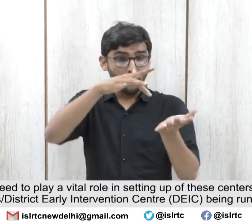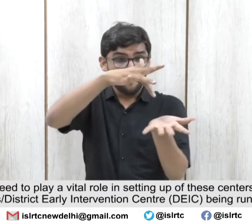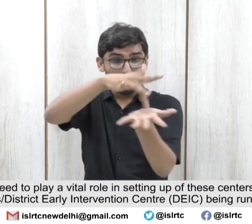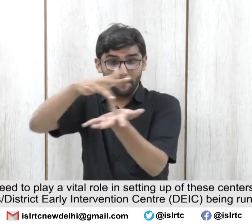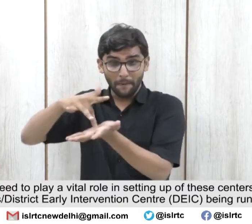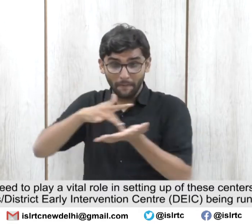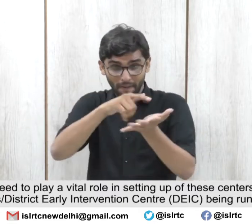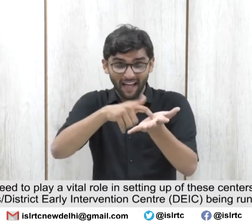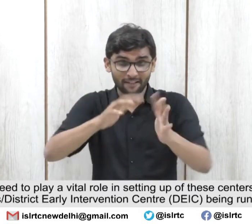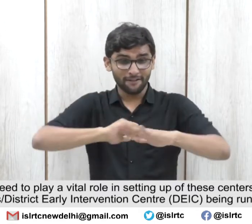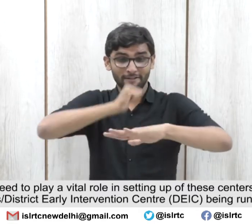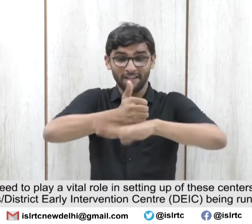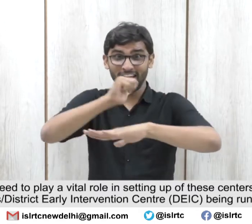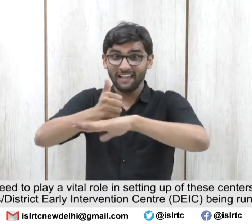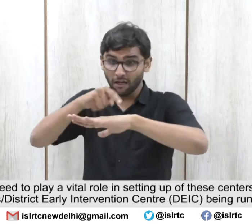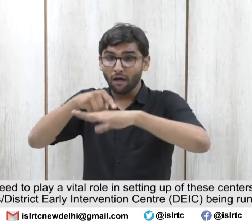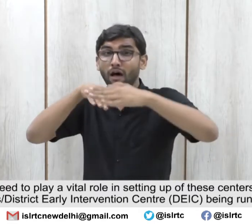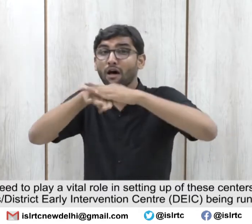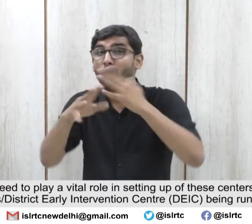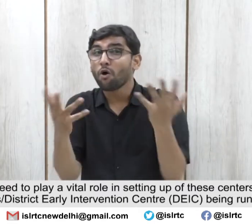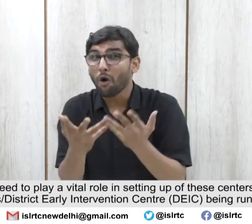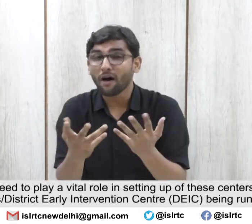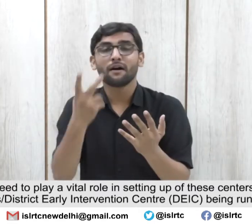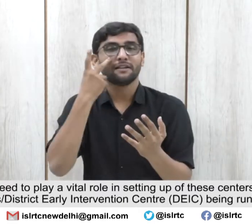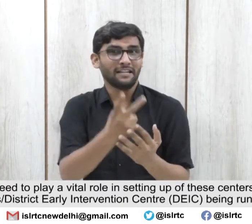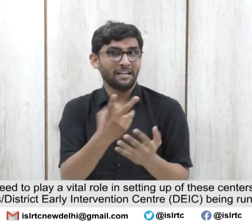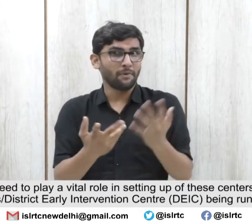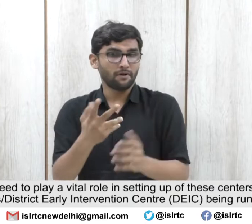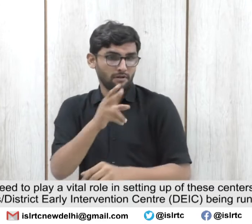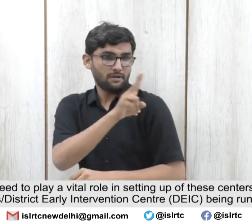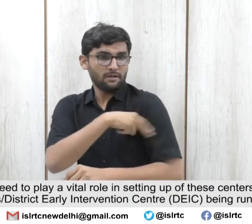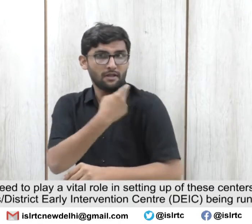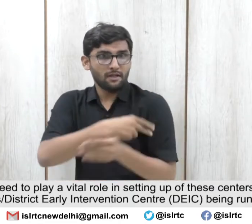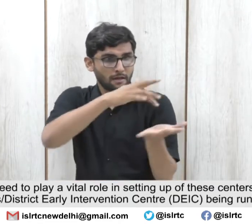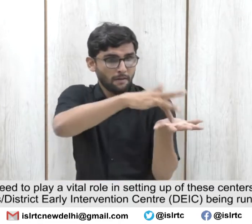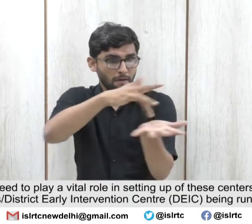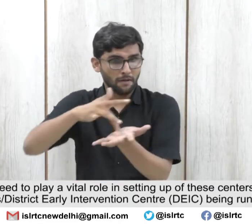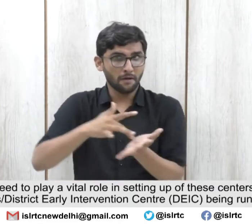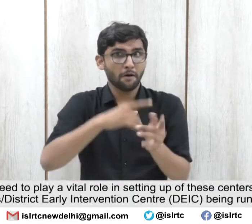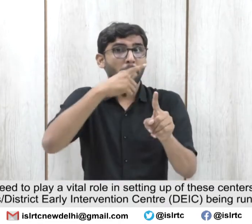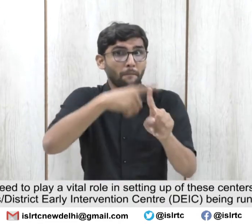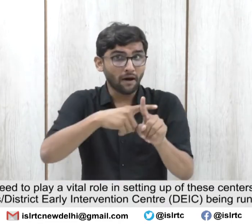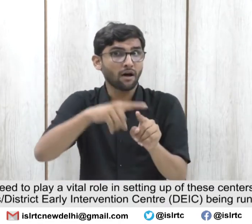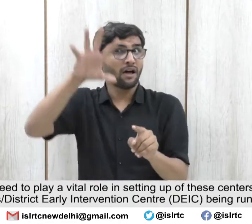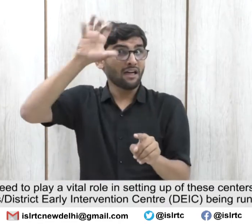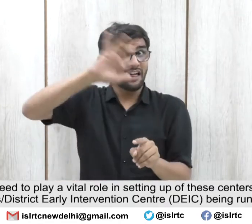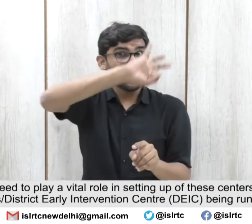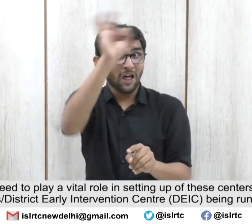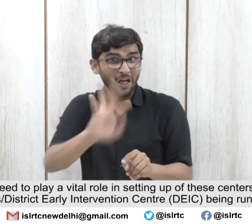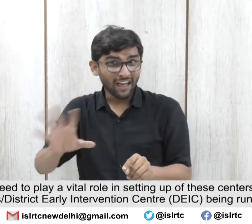preferably adjacent to district hospitals and district early intervention center